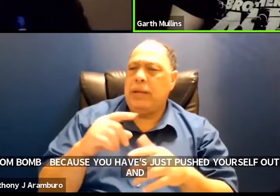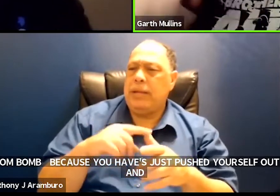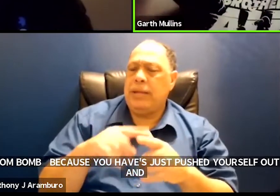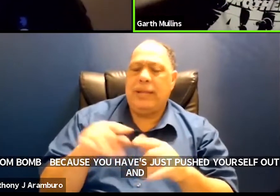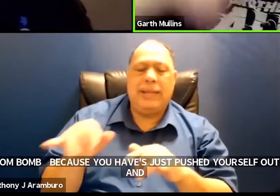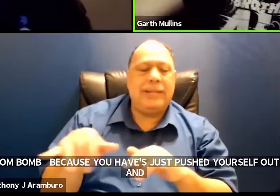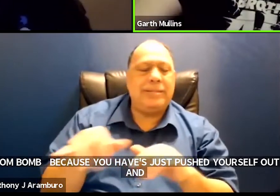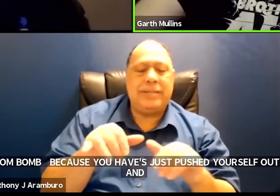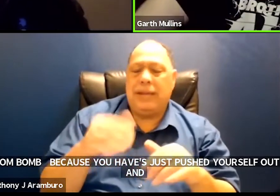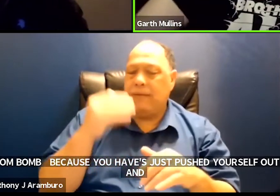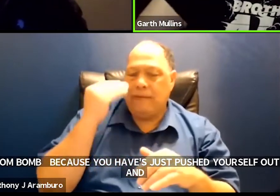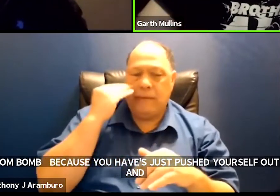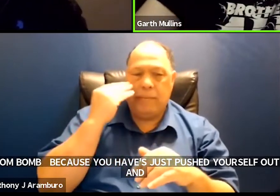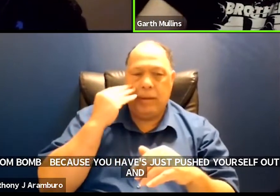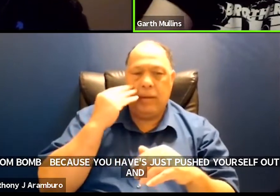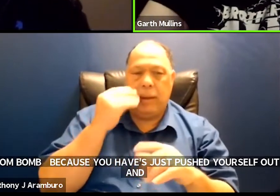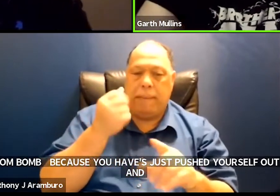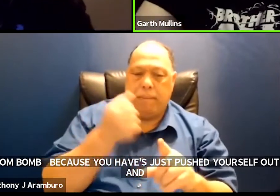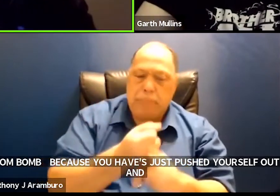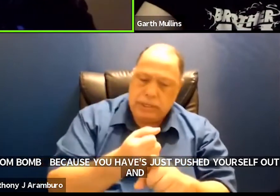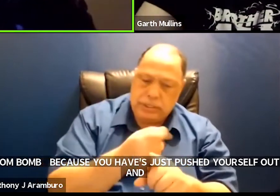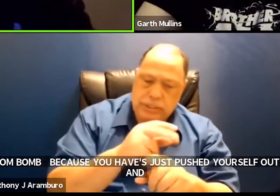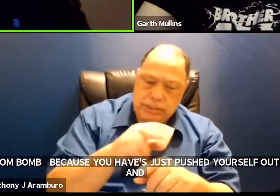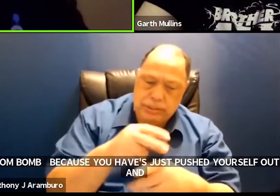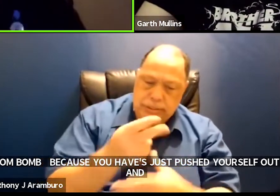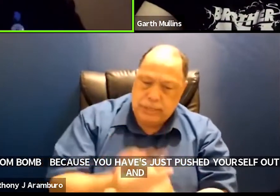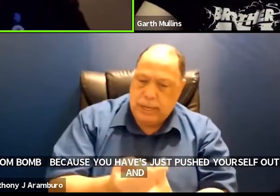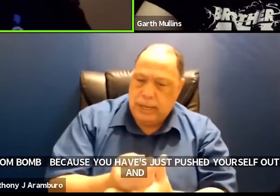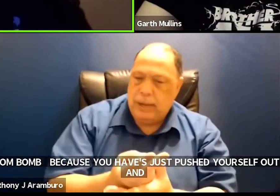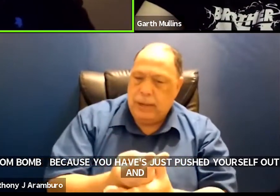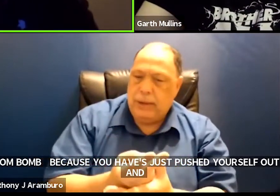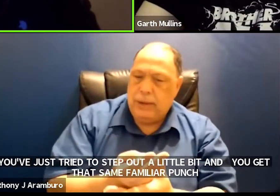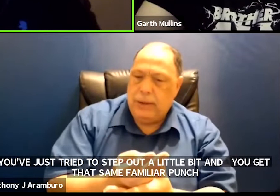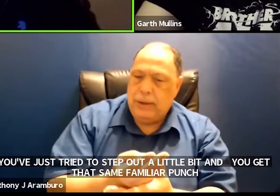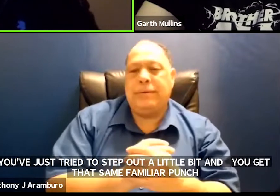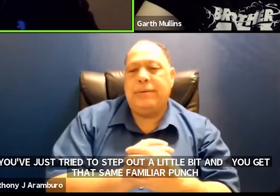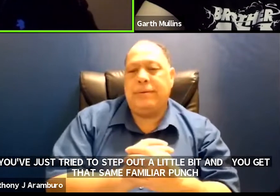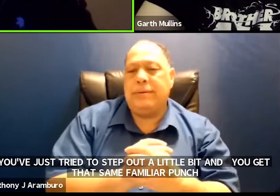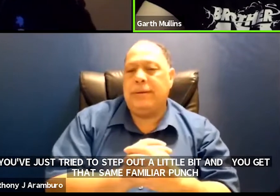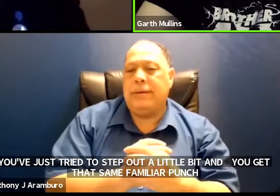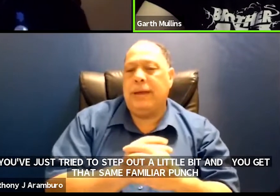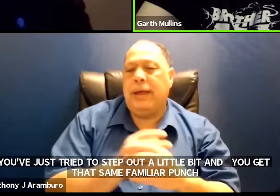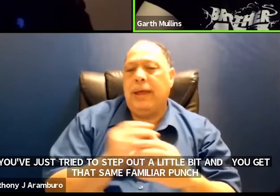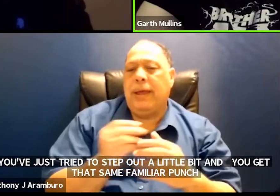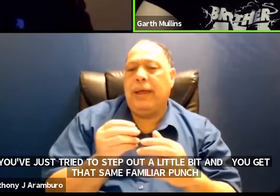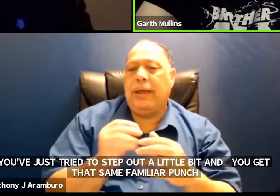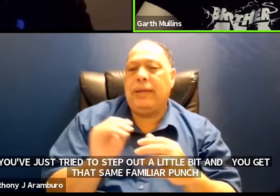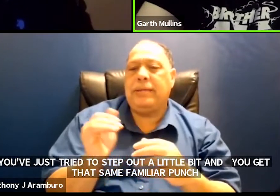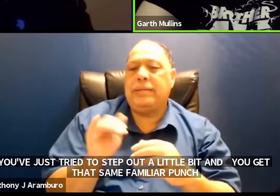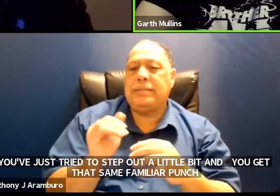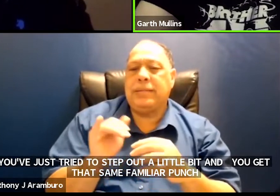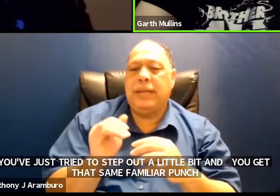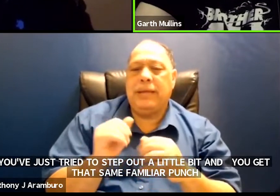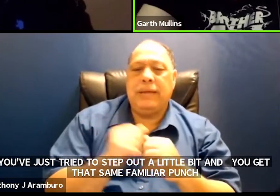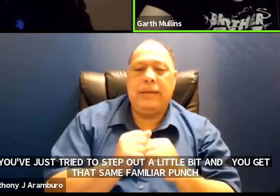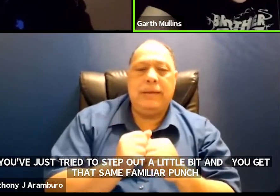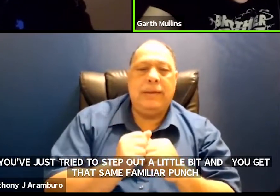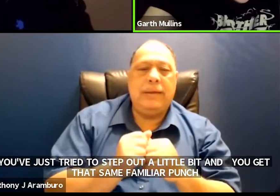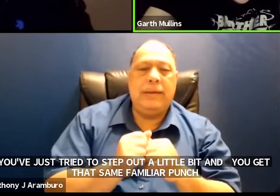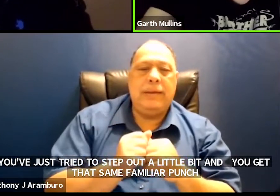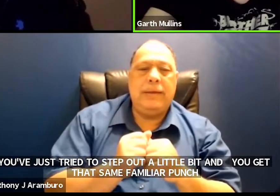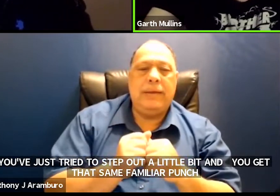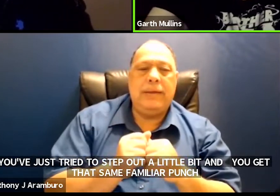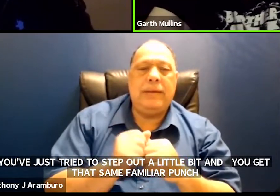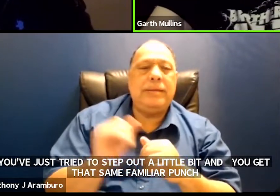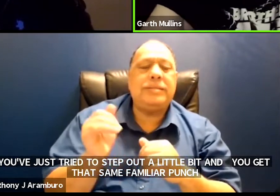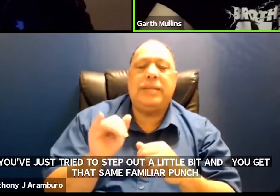familiar like punch down you know and uh and it's like you know it's